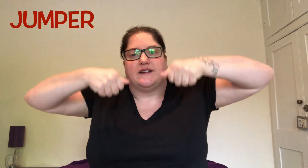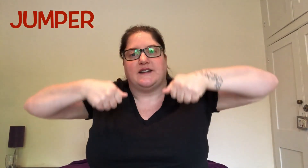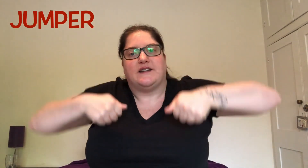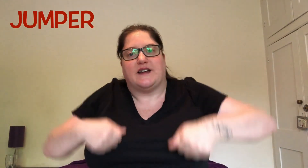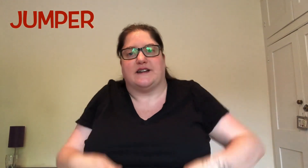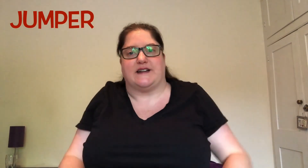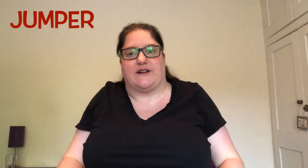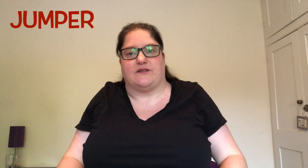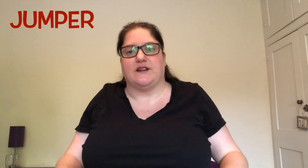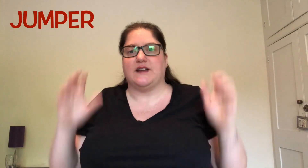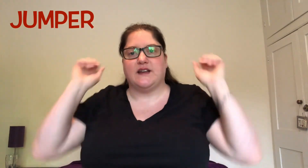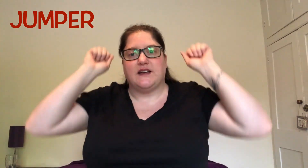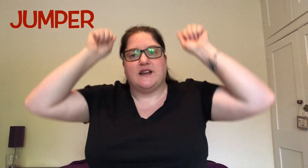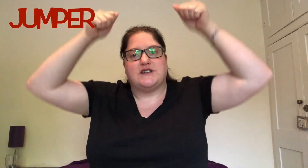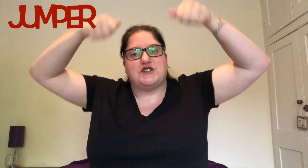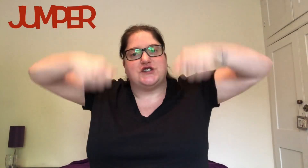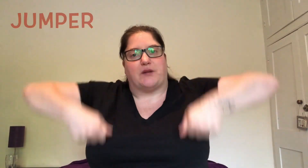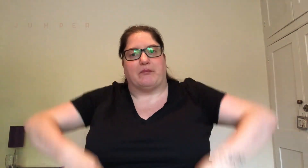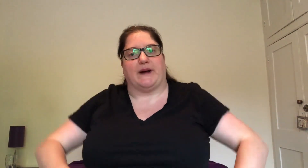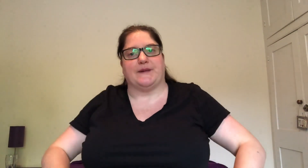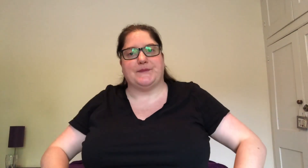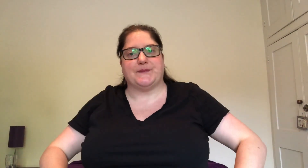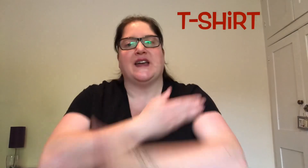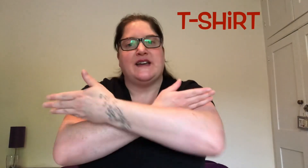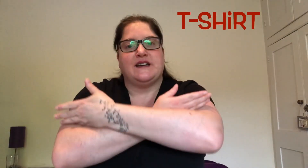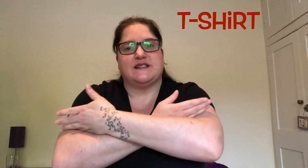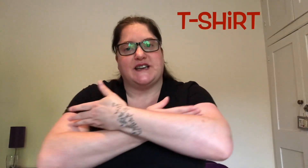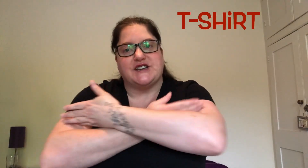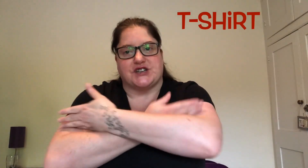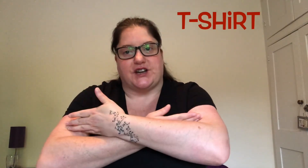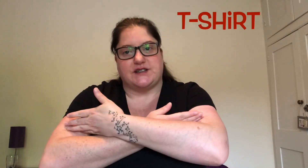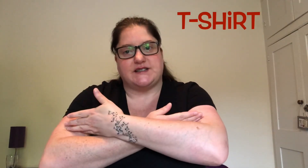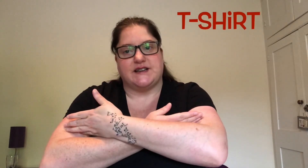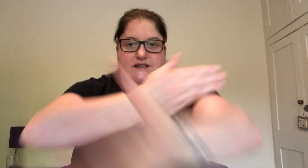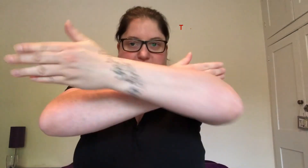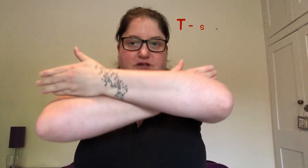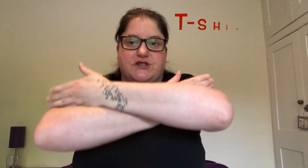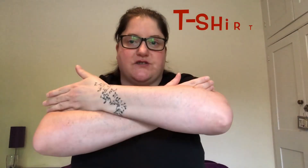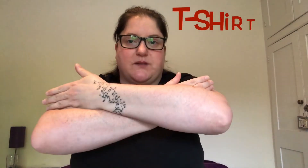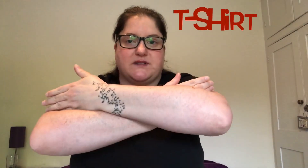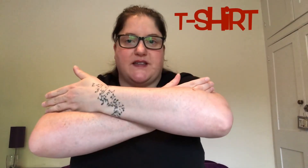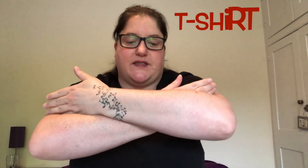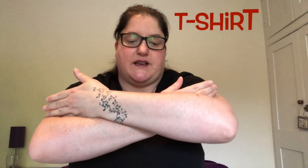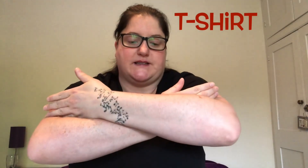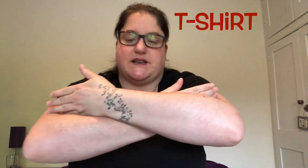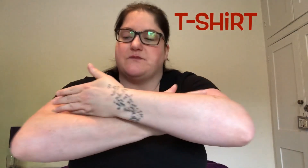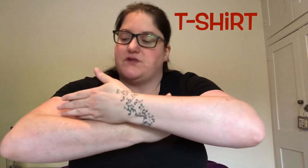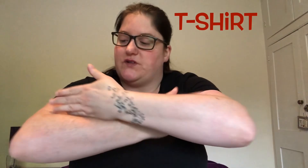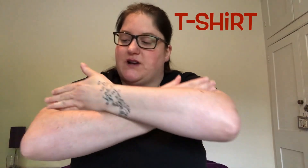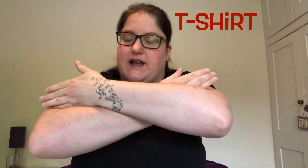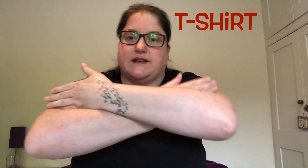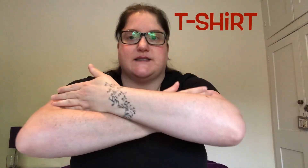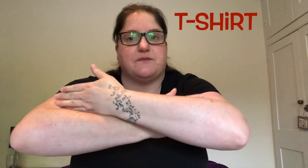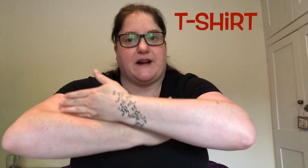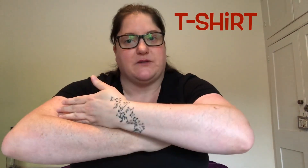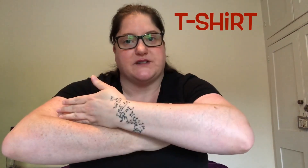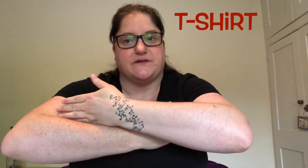and down. Jumper. T-shirt. So cross your arms like this and move your hands backwards and